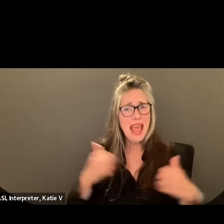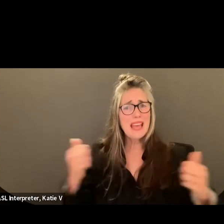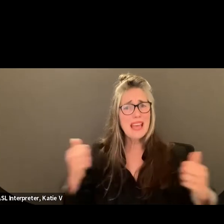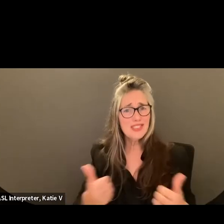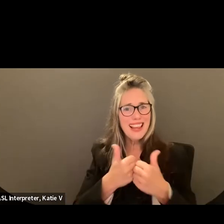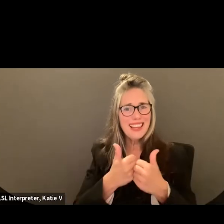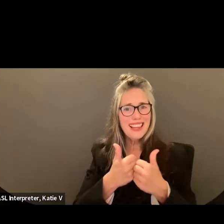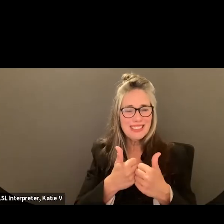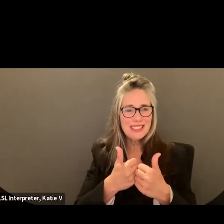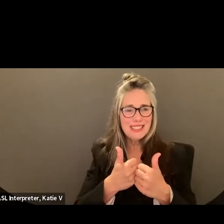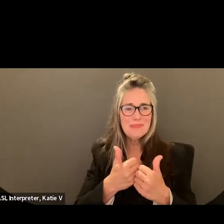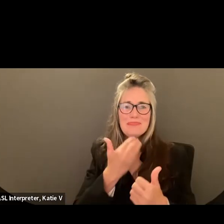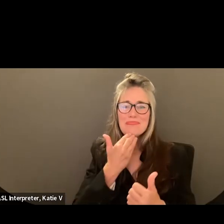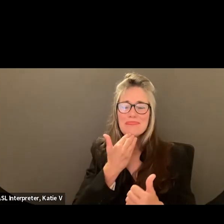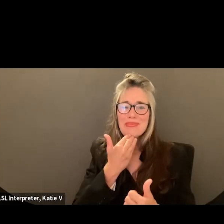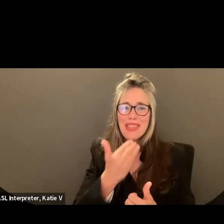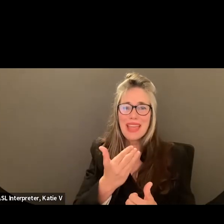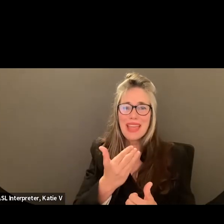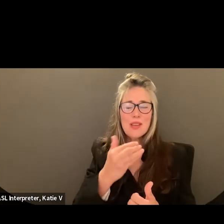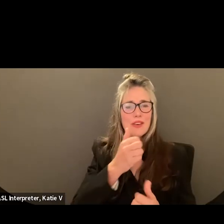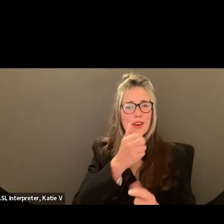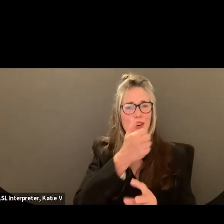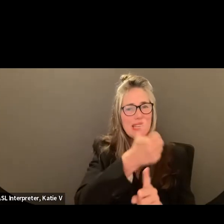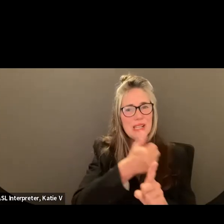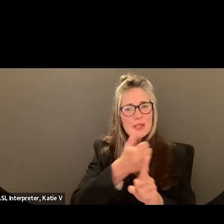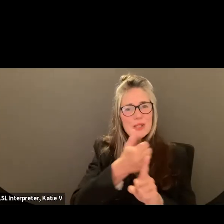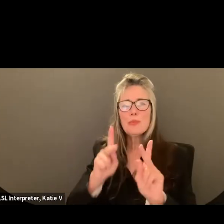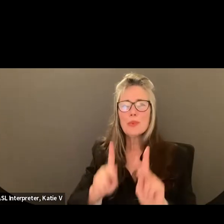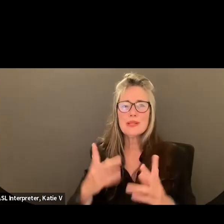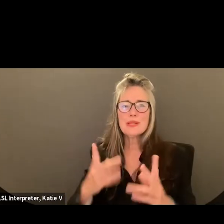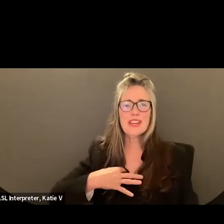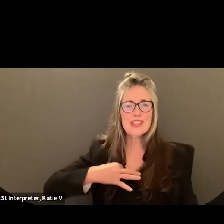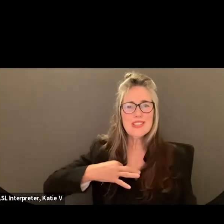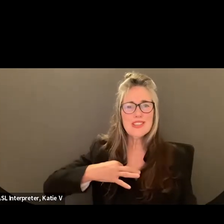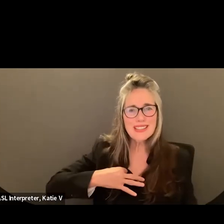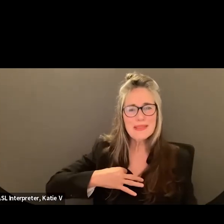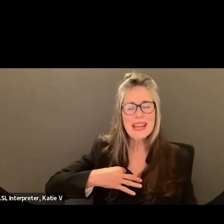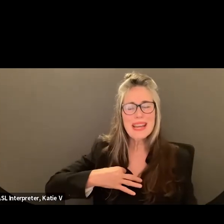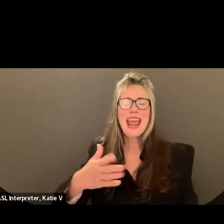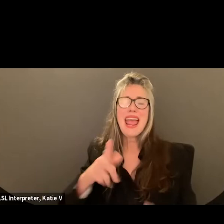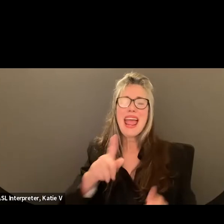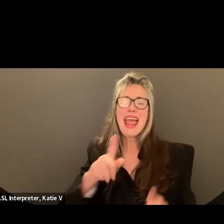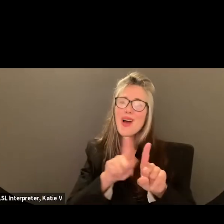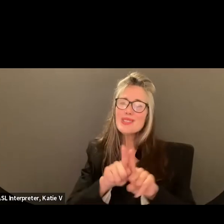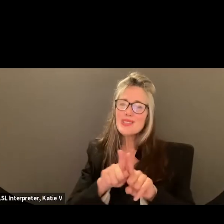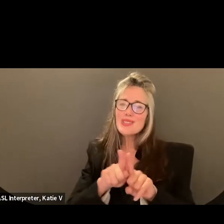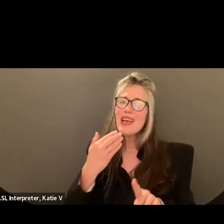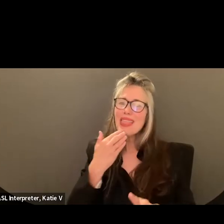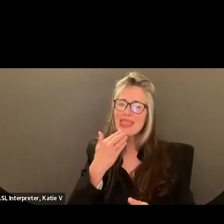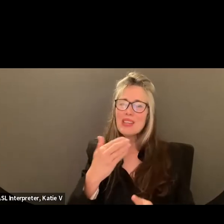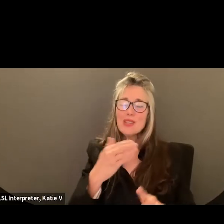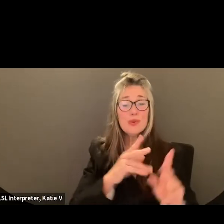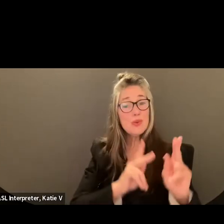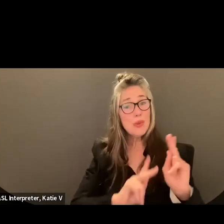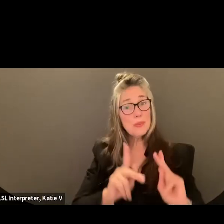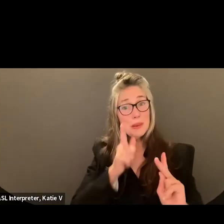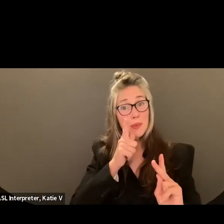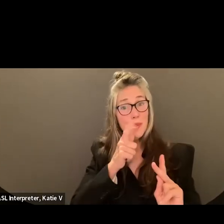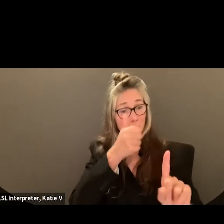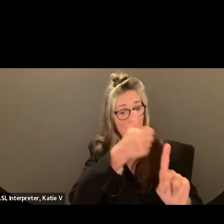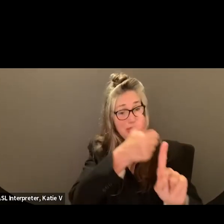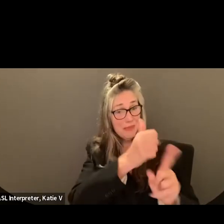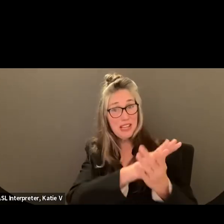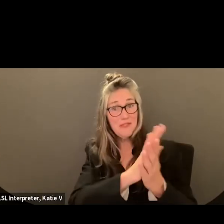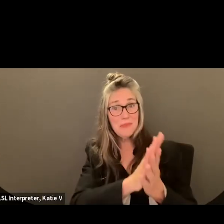those who have been nominated and for the to the nominees for also displaying all the great values